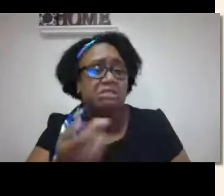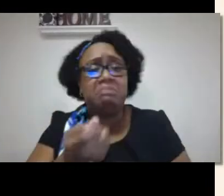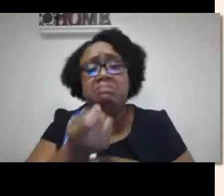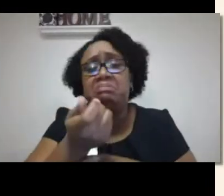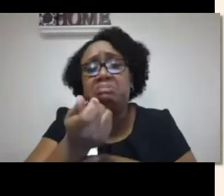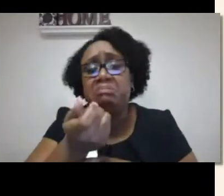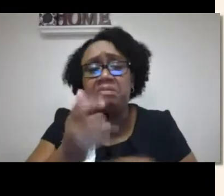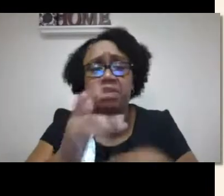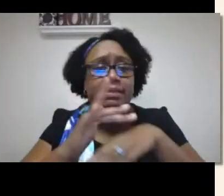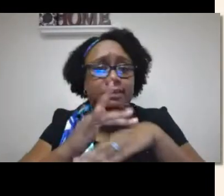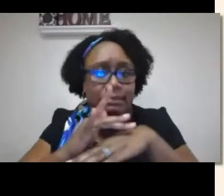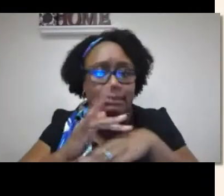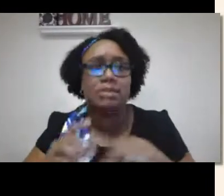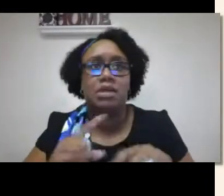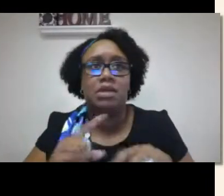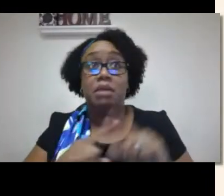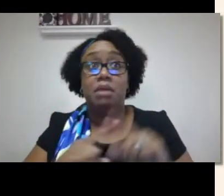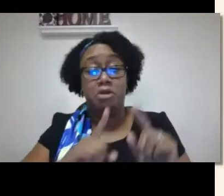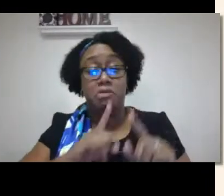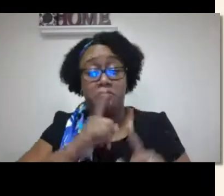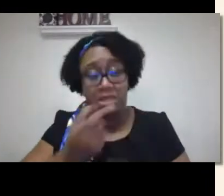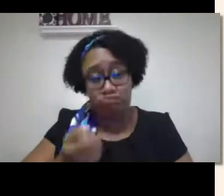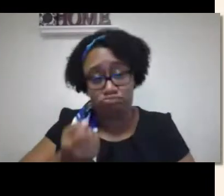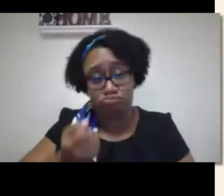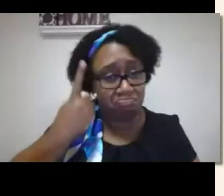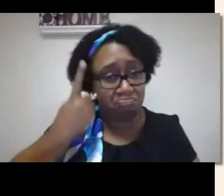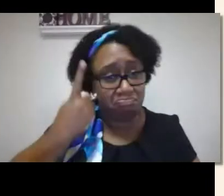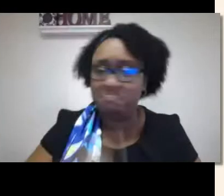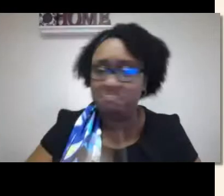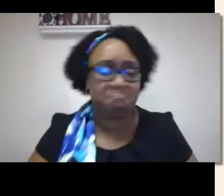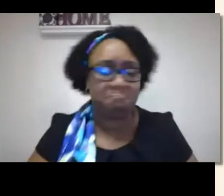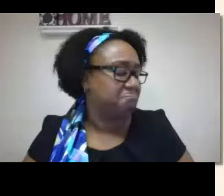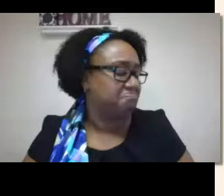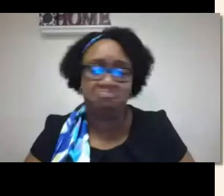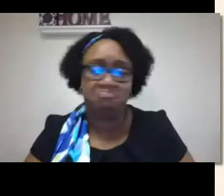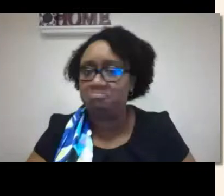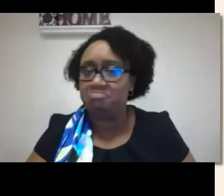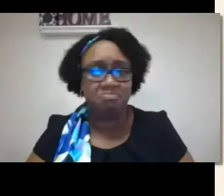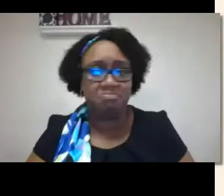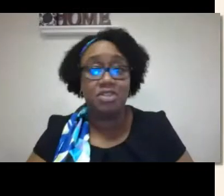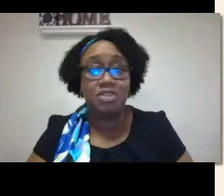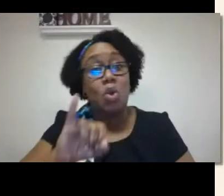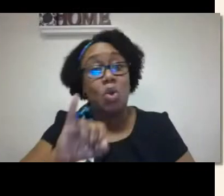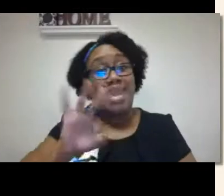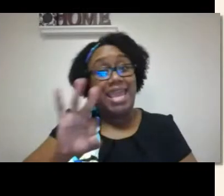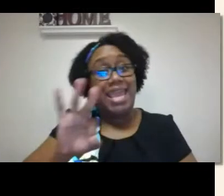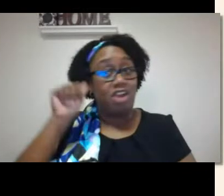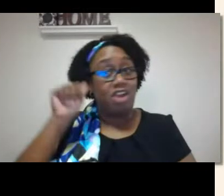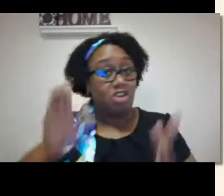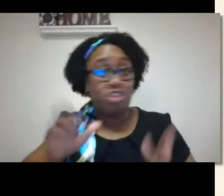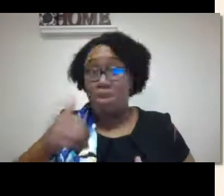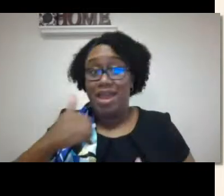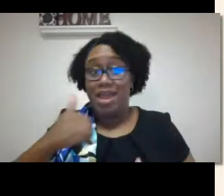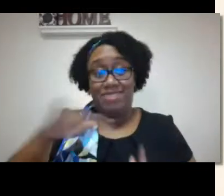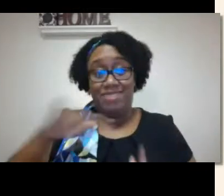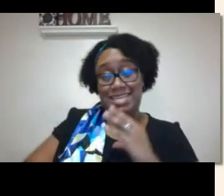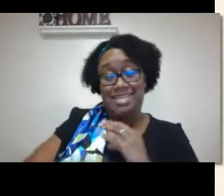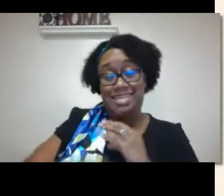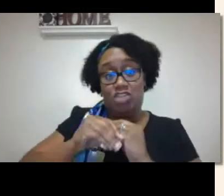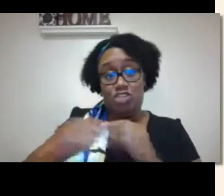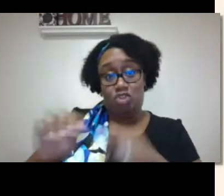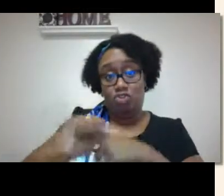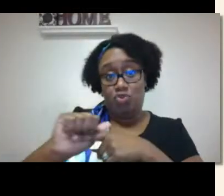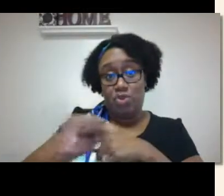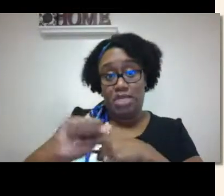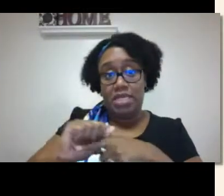your bachelor's degree in your undergraduate program. They might just be superficially touched upon. But there's nothing